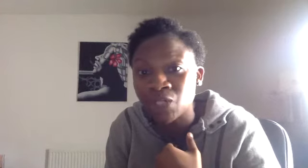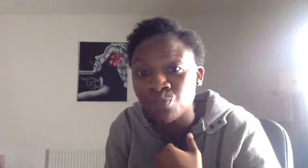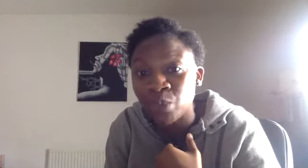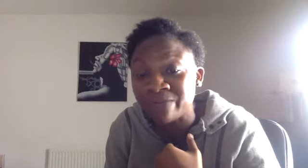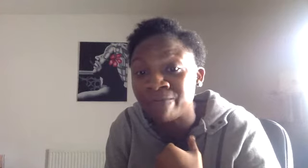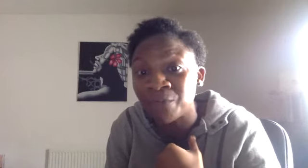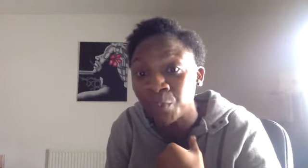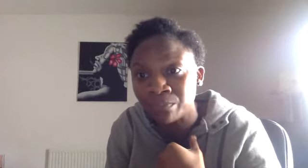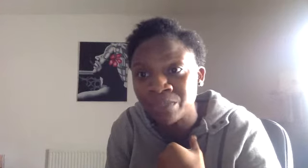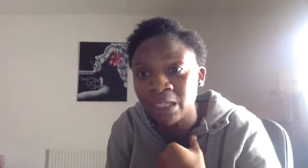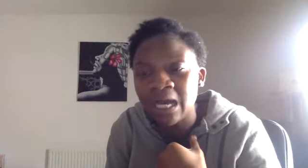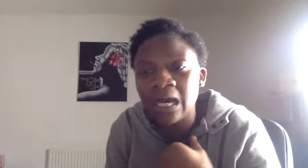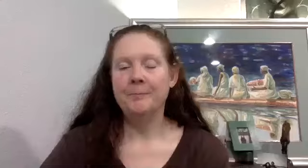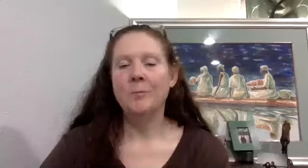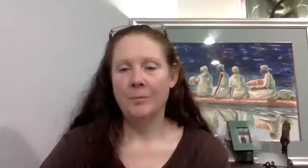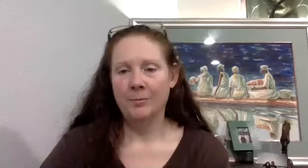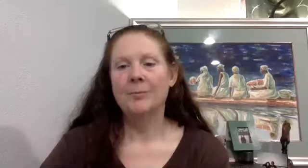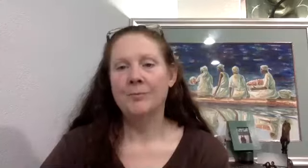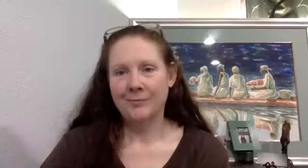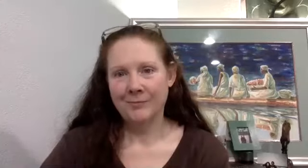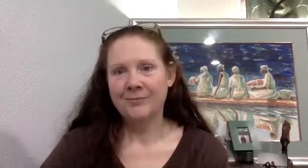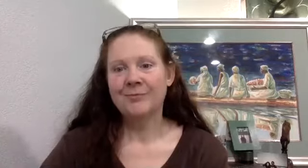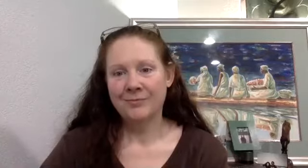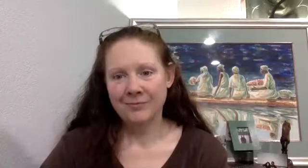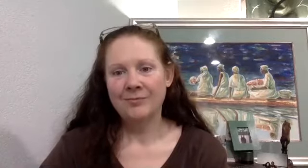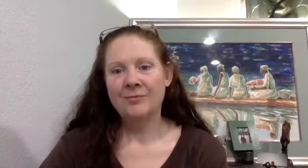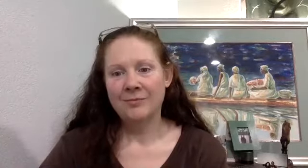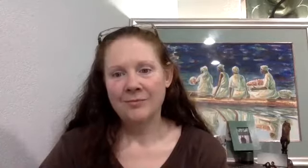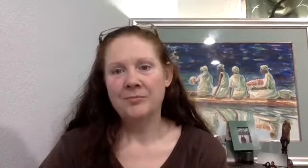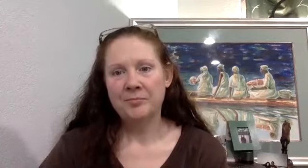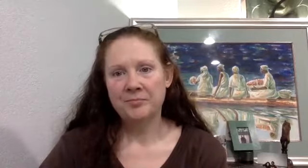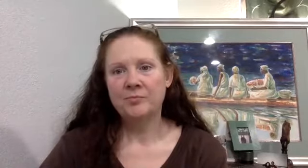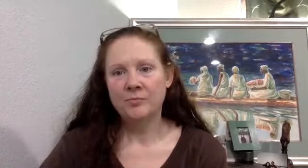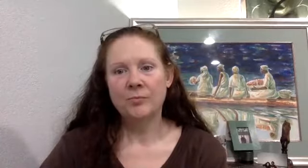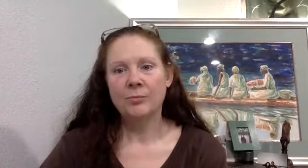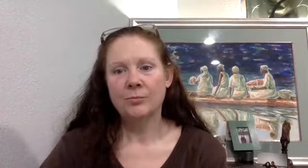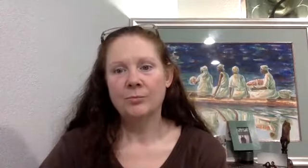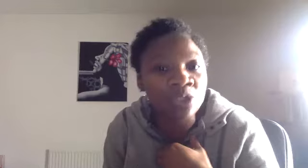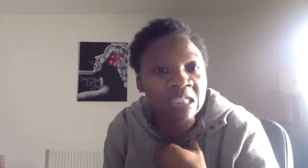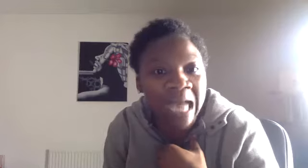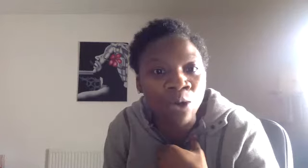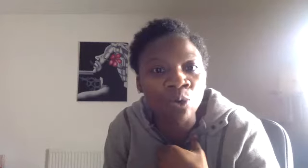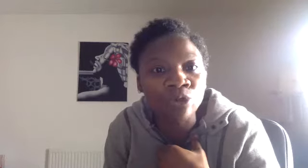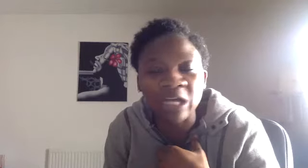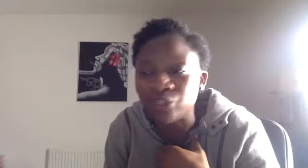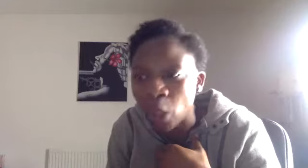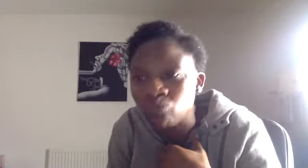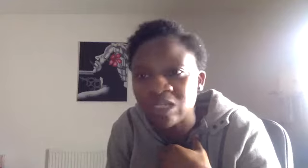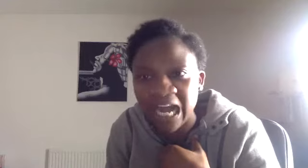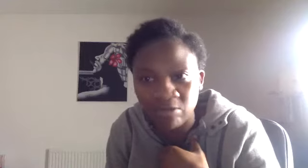more informed. And as a result of that level of information, consultants now, they don't take the